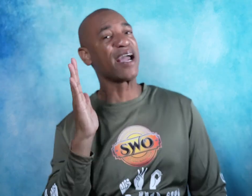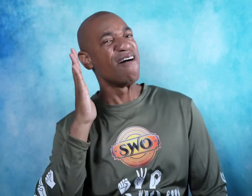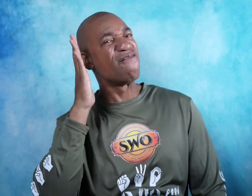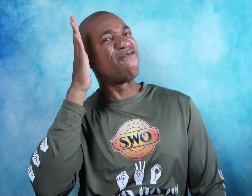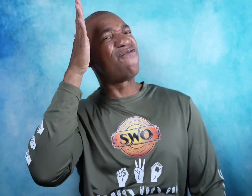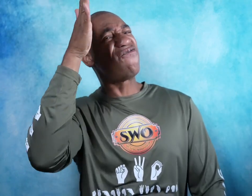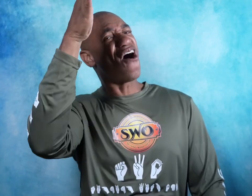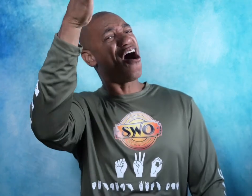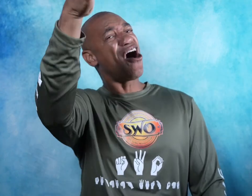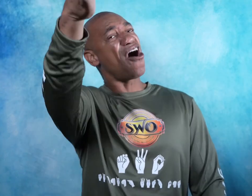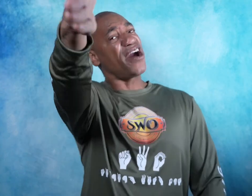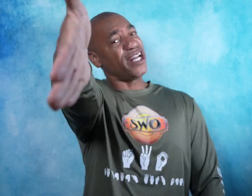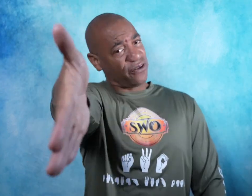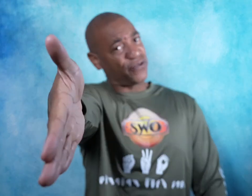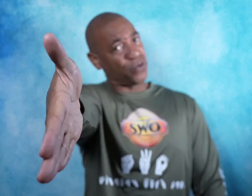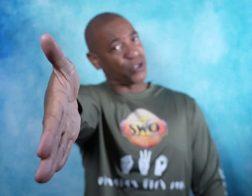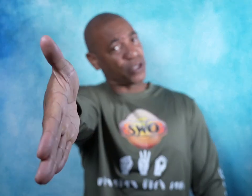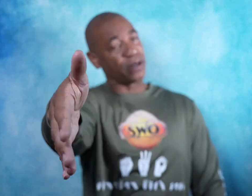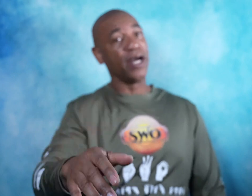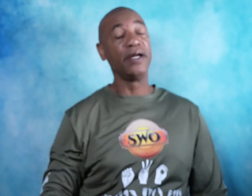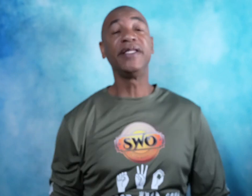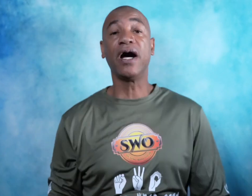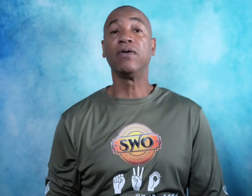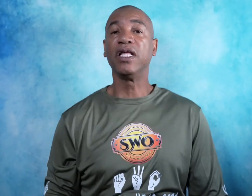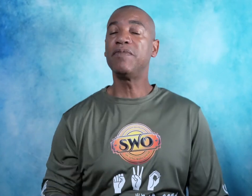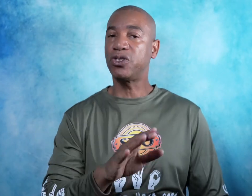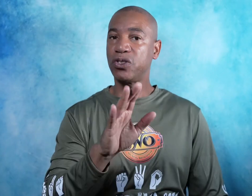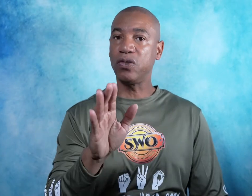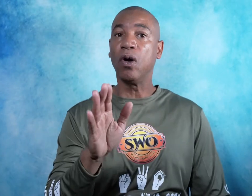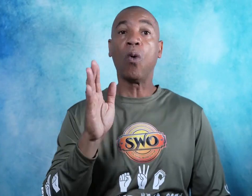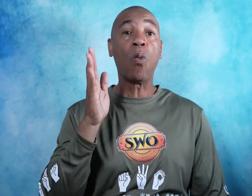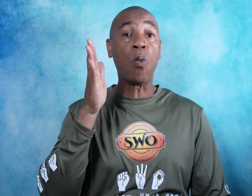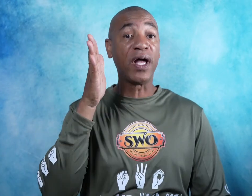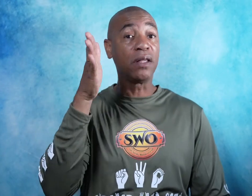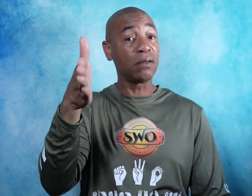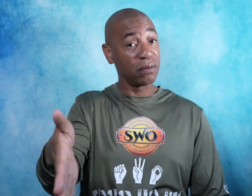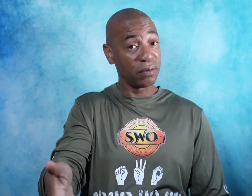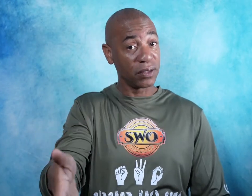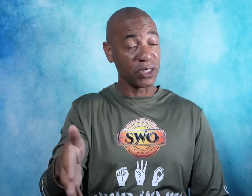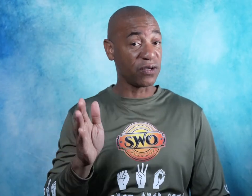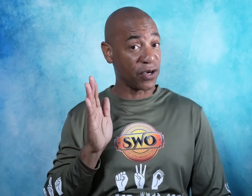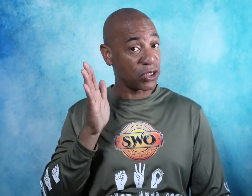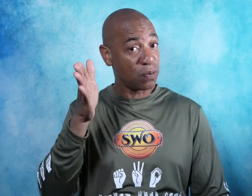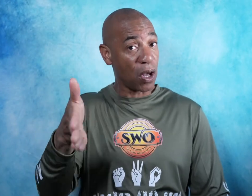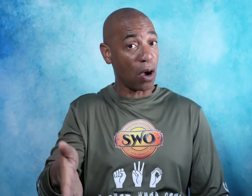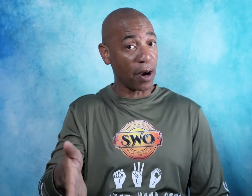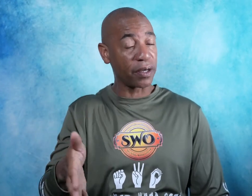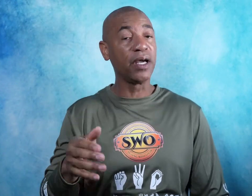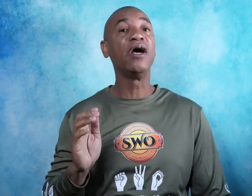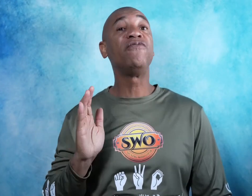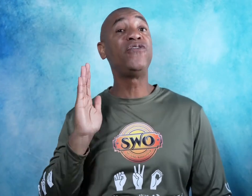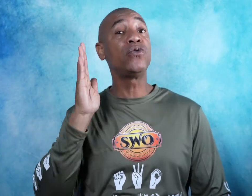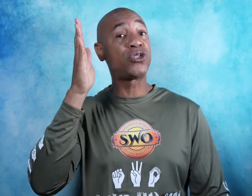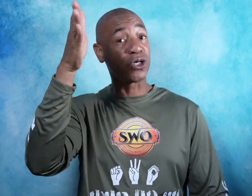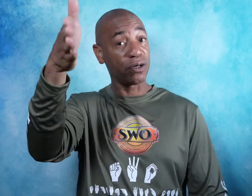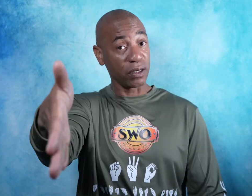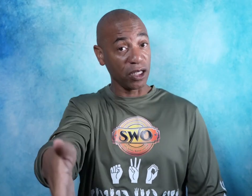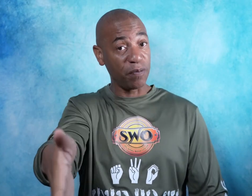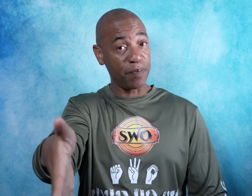Like far in the future. Now, let me show you Will, just a very small arc. Future, a little bit